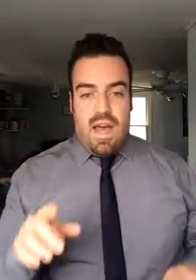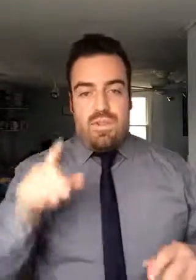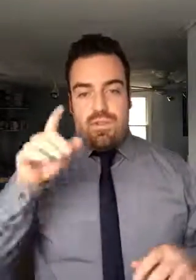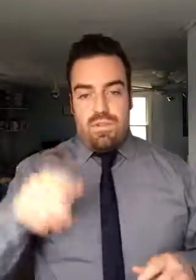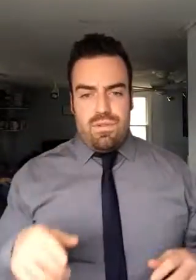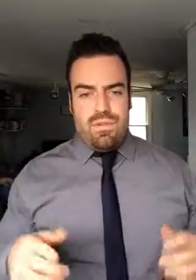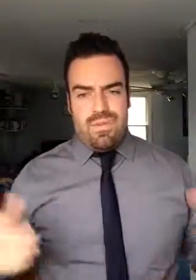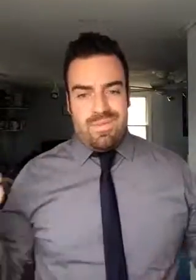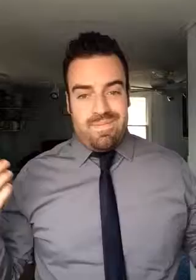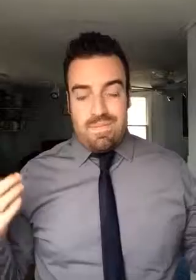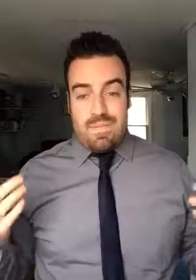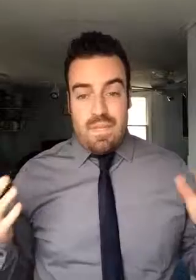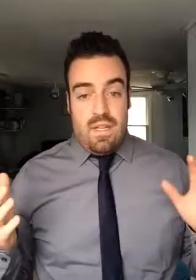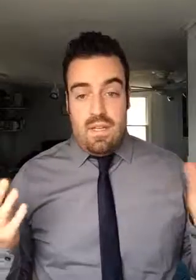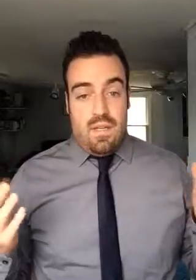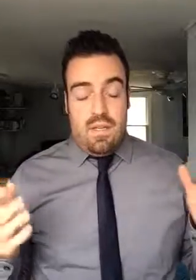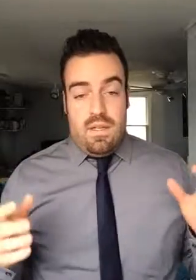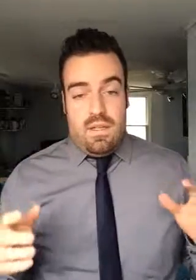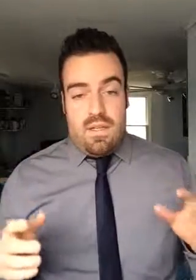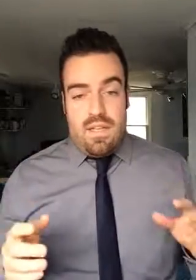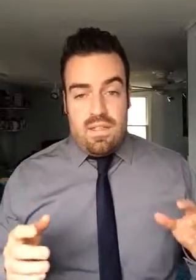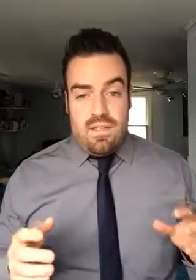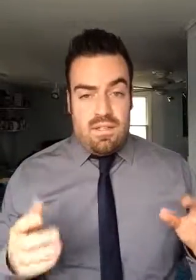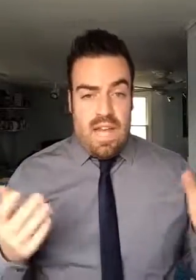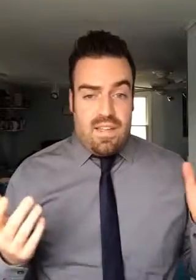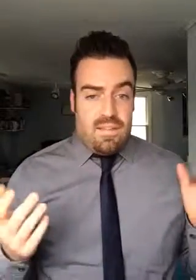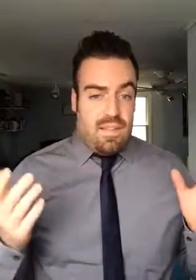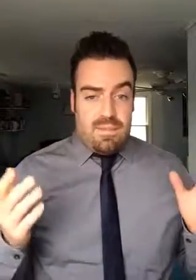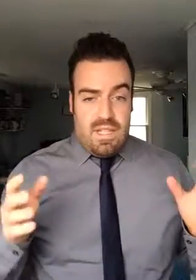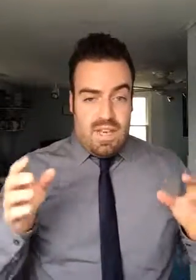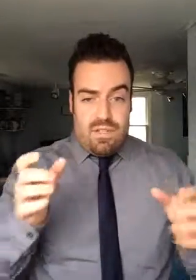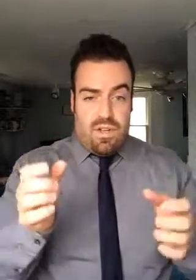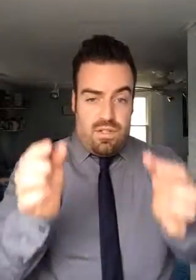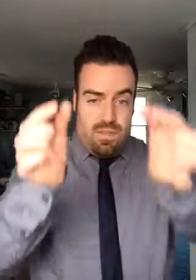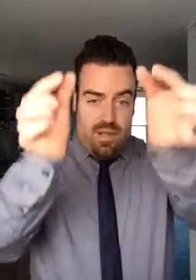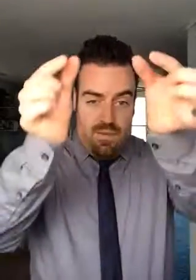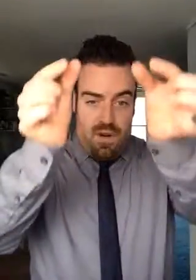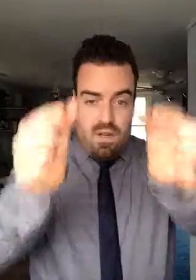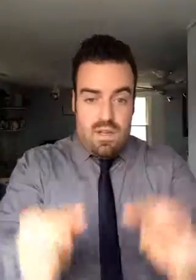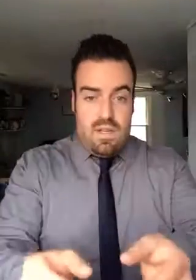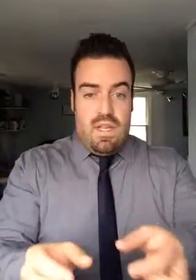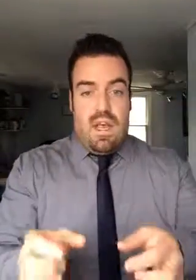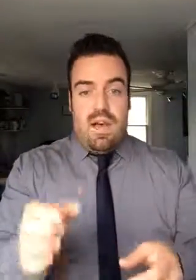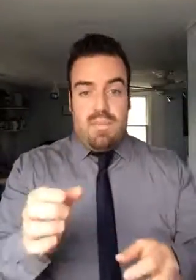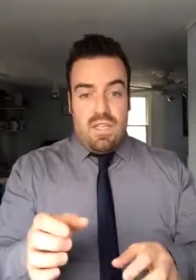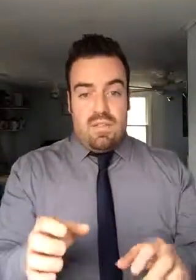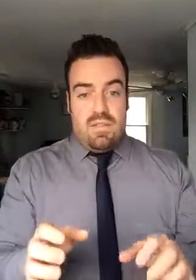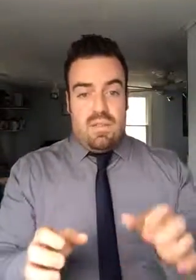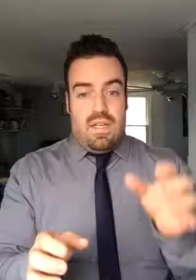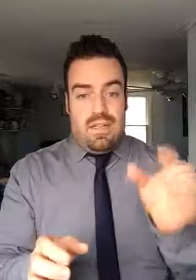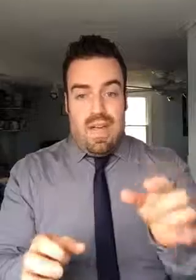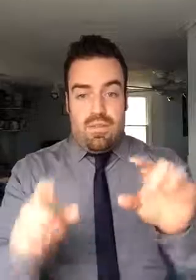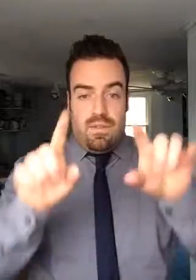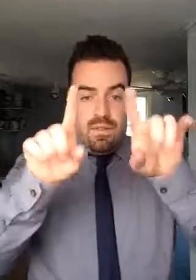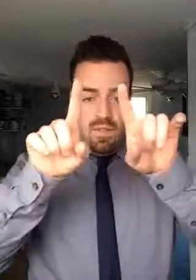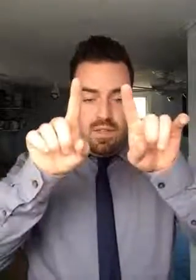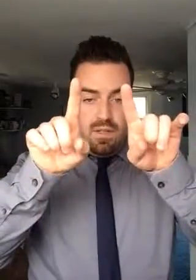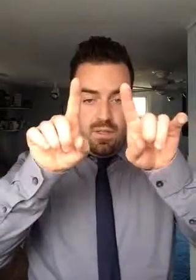have two tendon-like, ligament-like structures that run medial and lateral of the